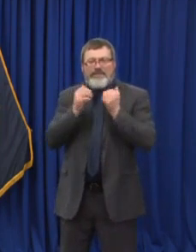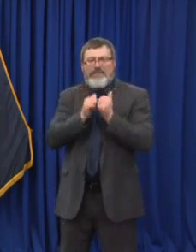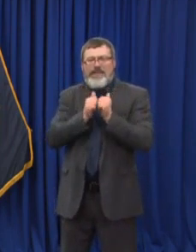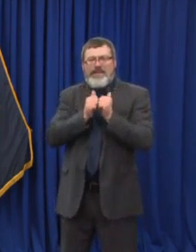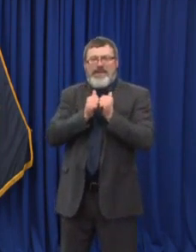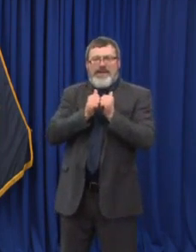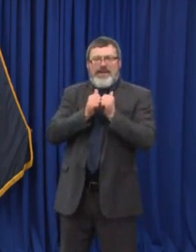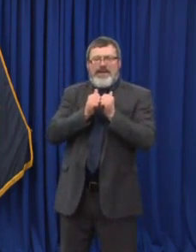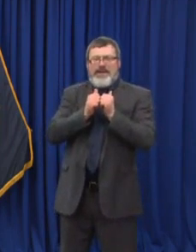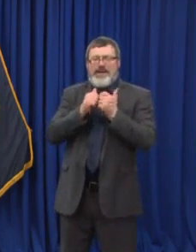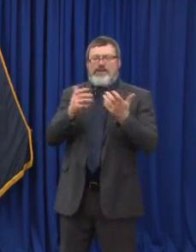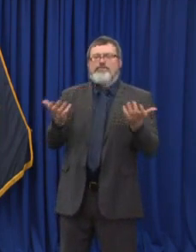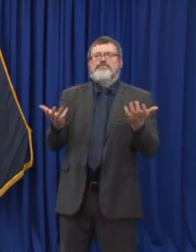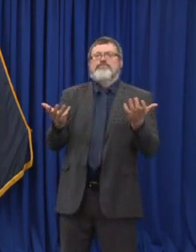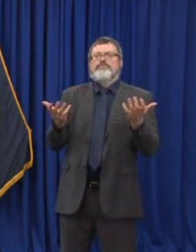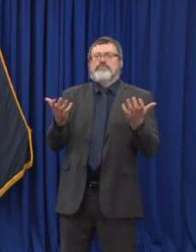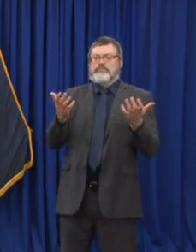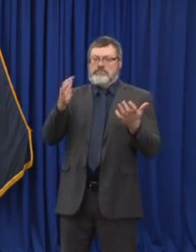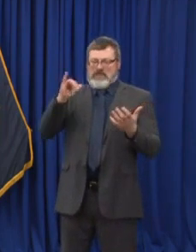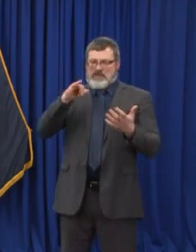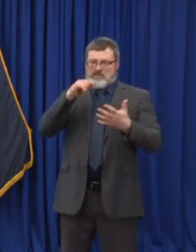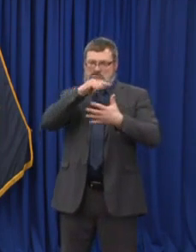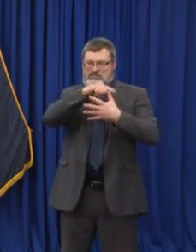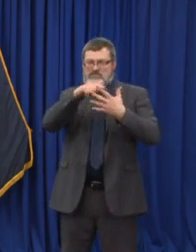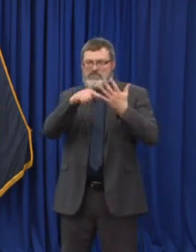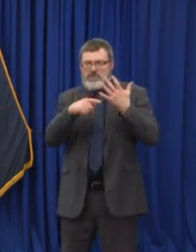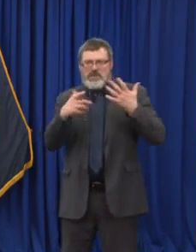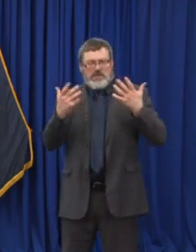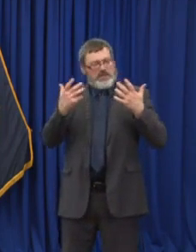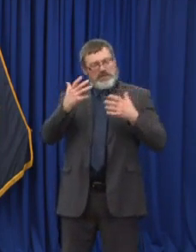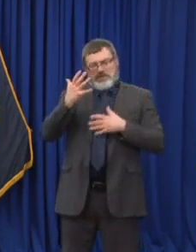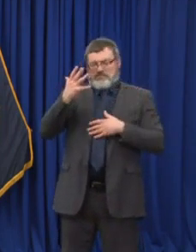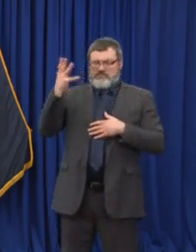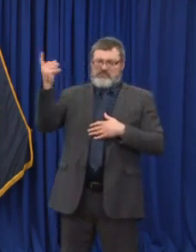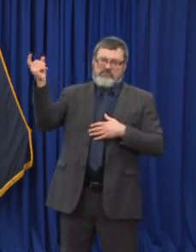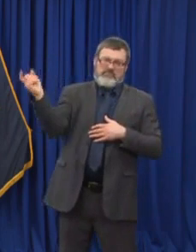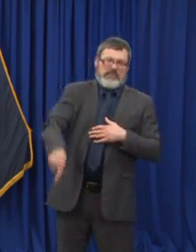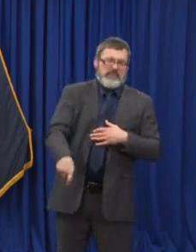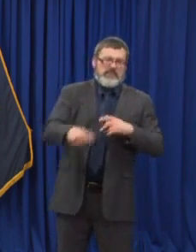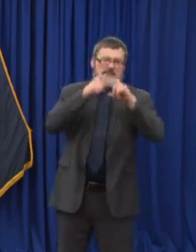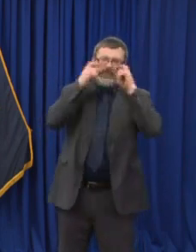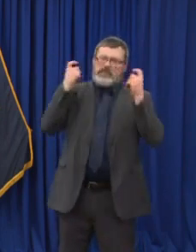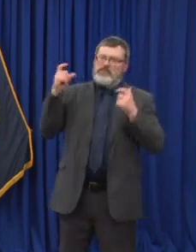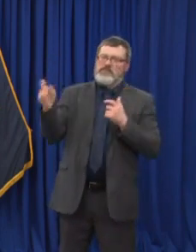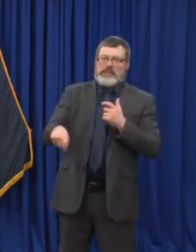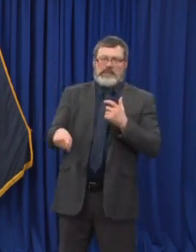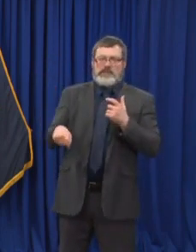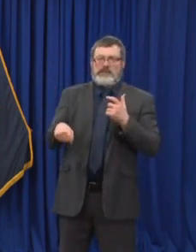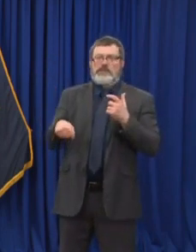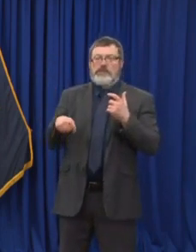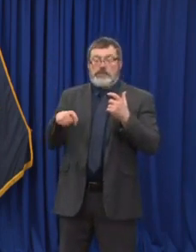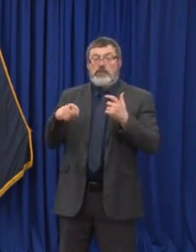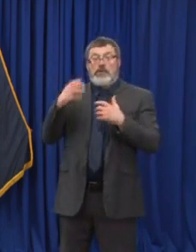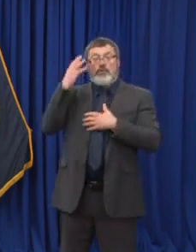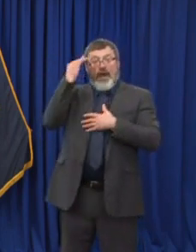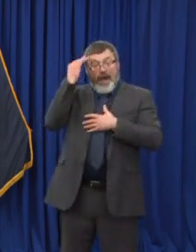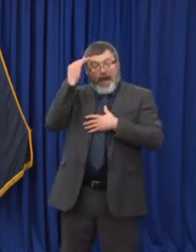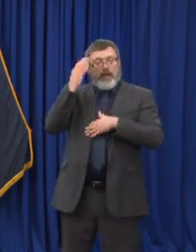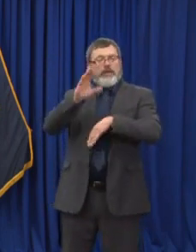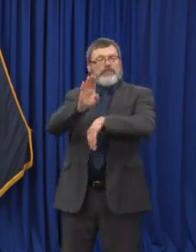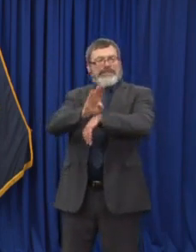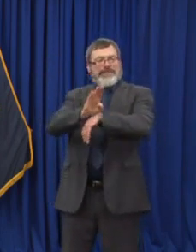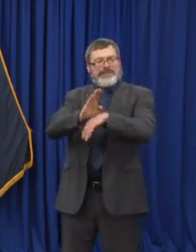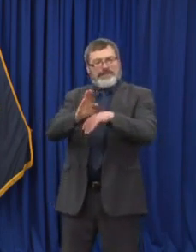we think we can have the biggest impact and frankly the most flexibility with the economy, but the biggest impact in maintaining our COVID